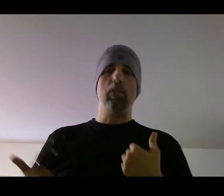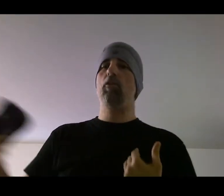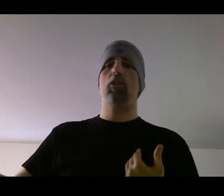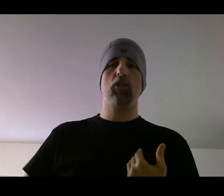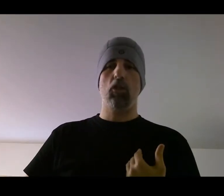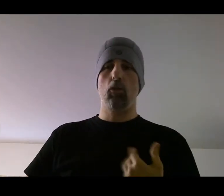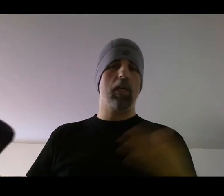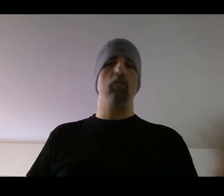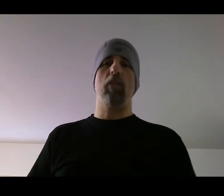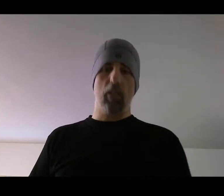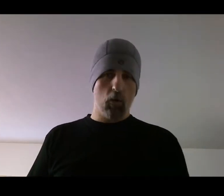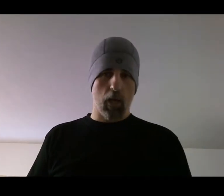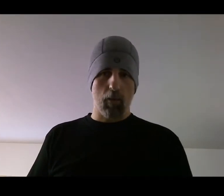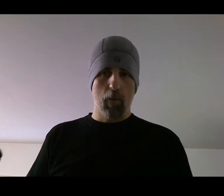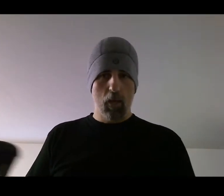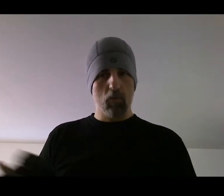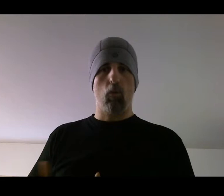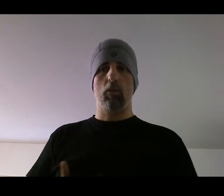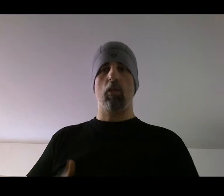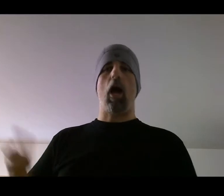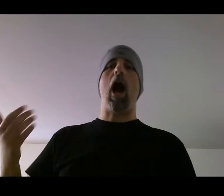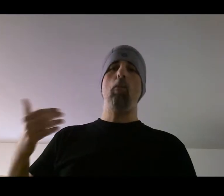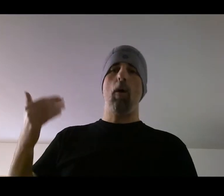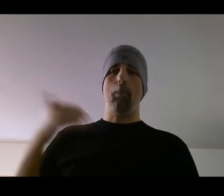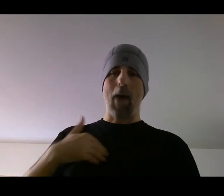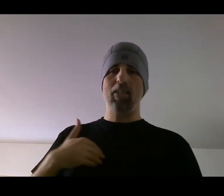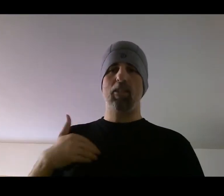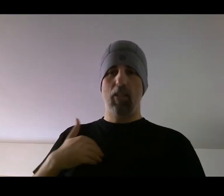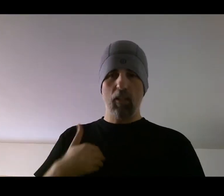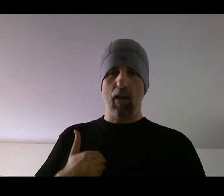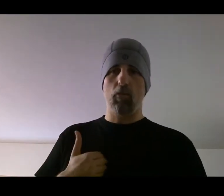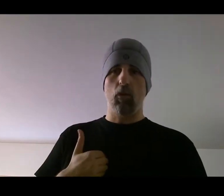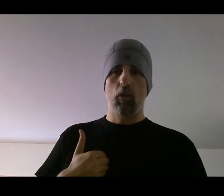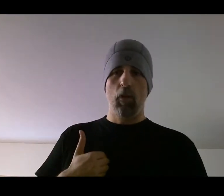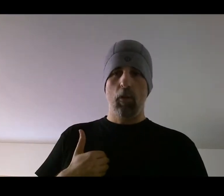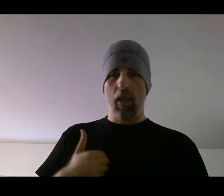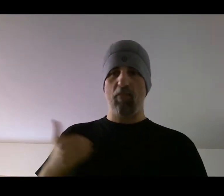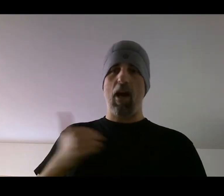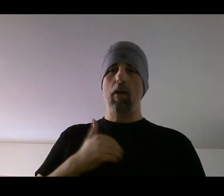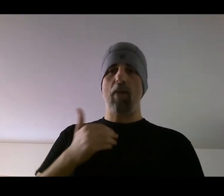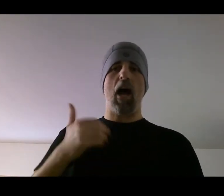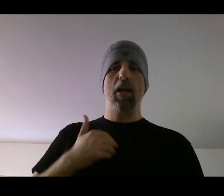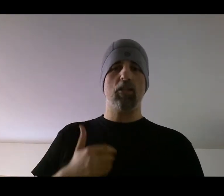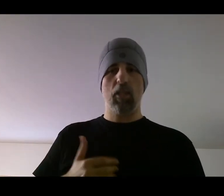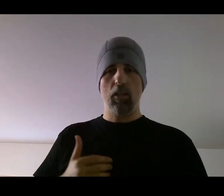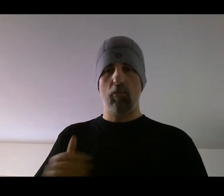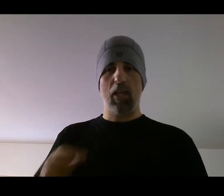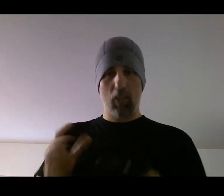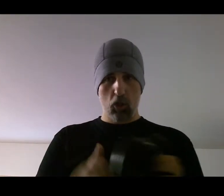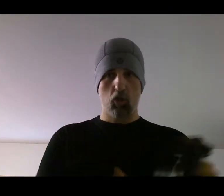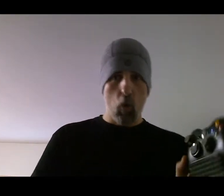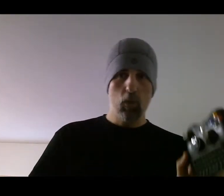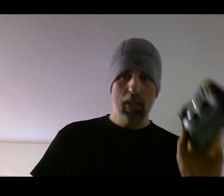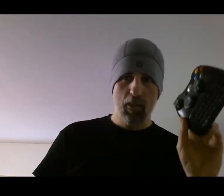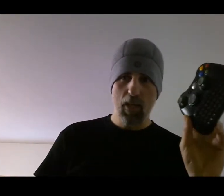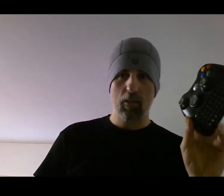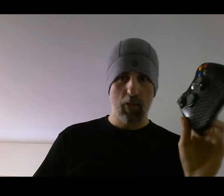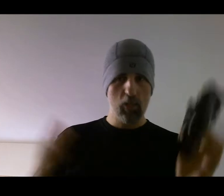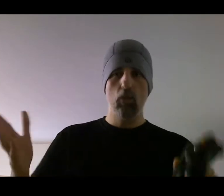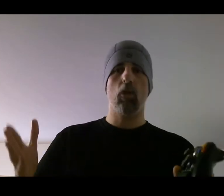versus you in a video game. So it's a, I want my skill level. If I have a higher skill level at controlling this than you do,